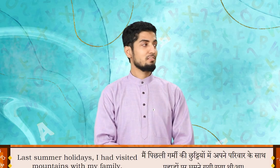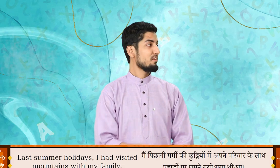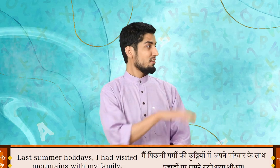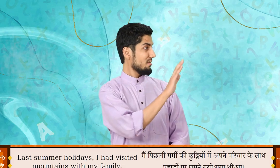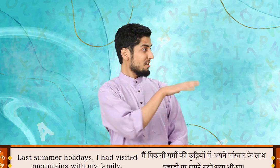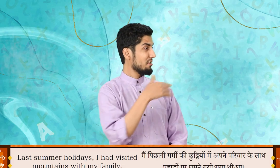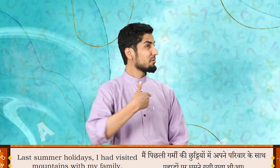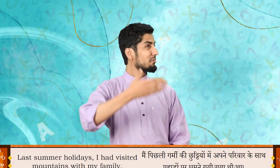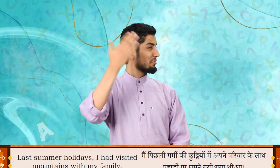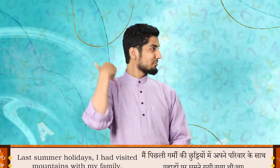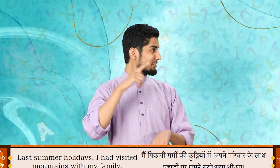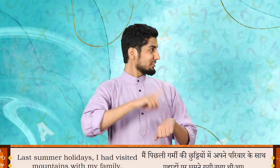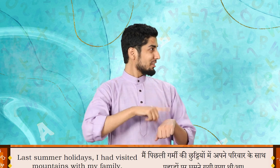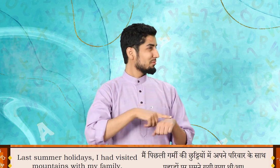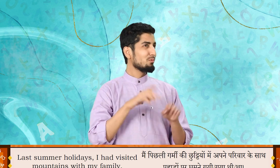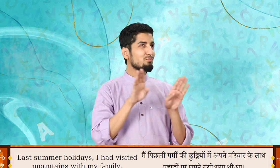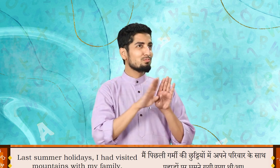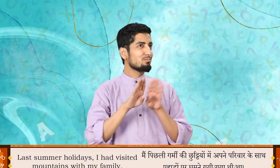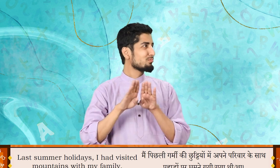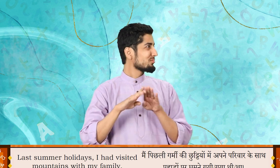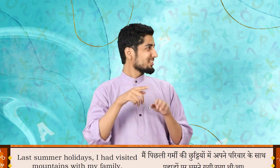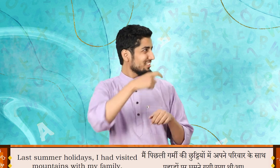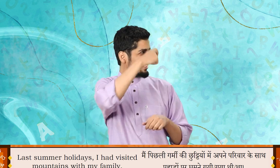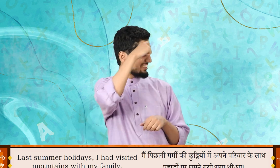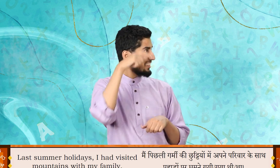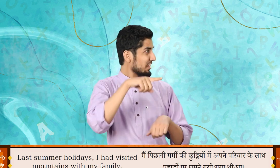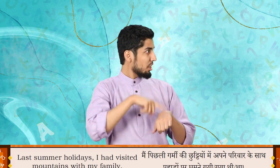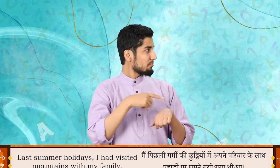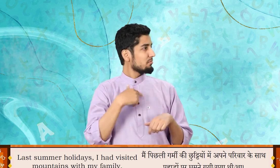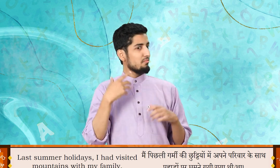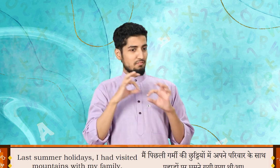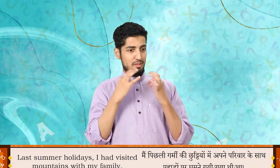Last summer holidays, I had visited the mountains with my family.